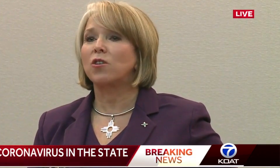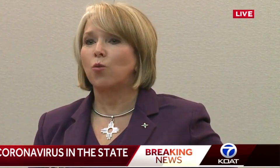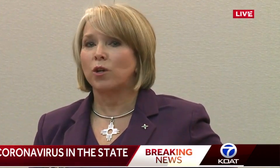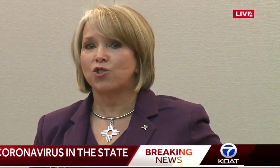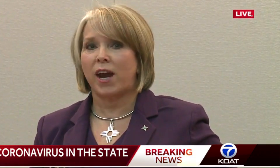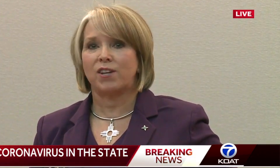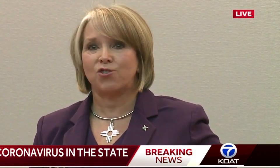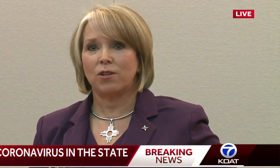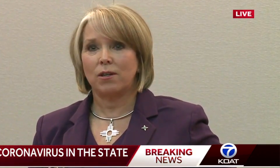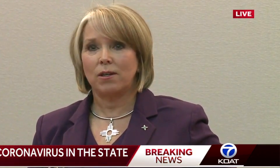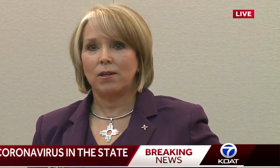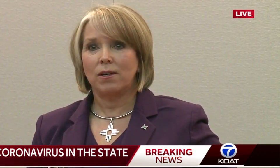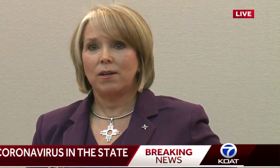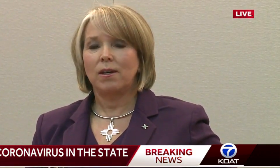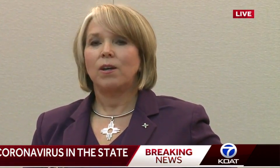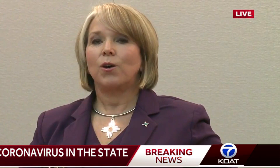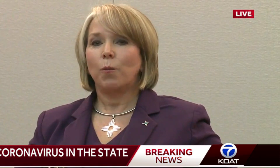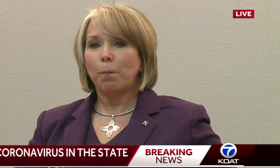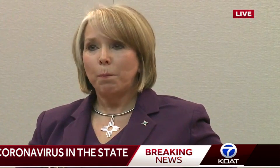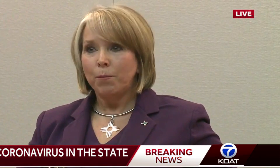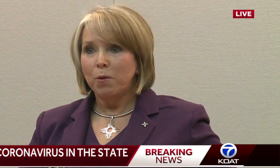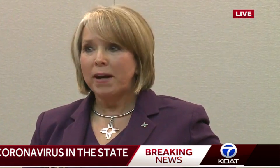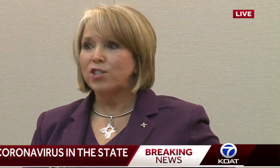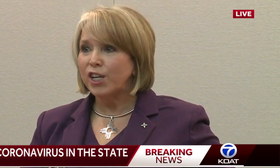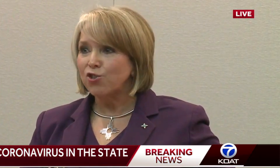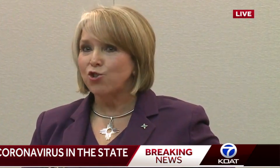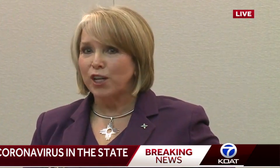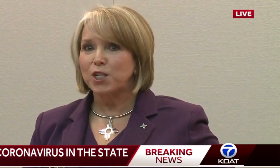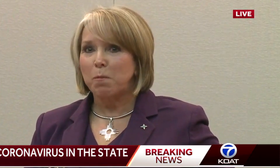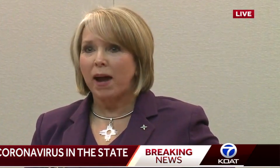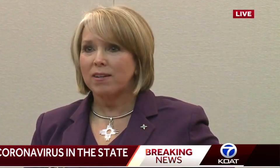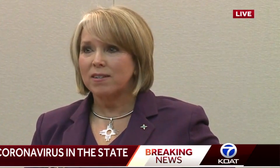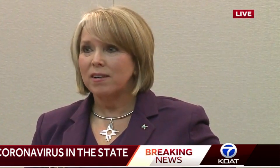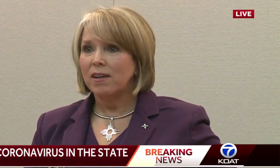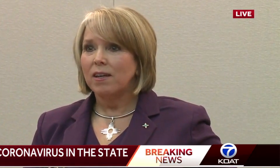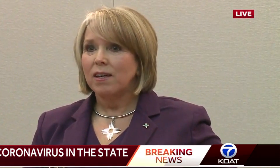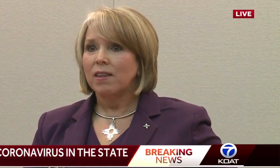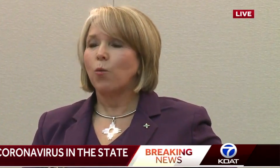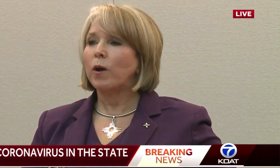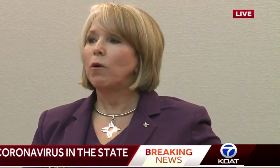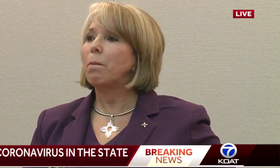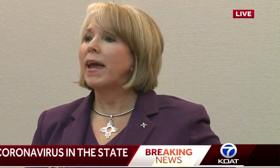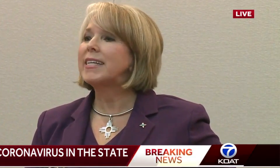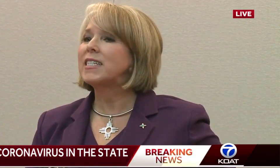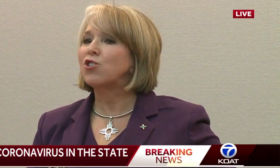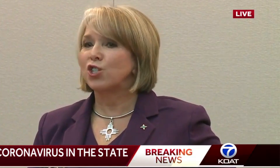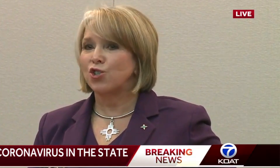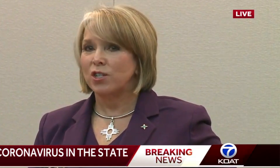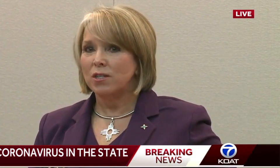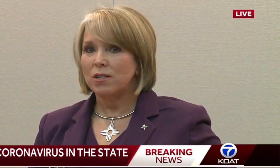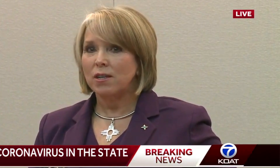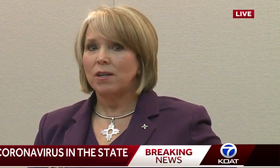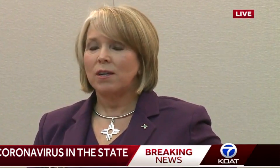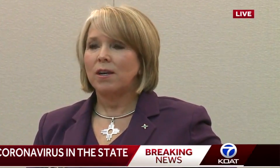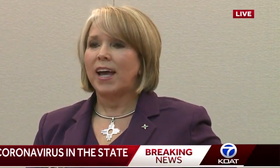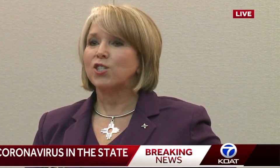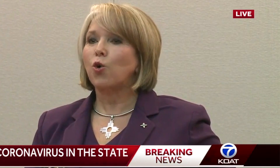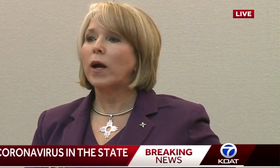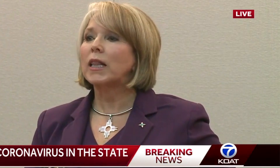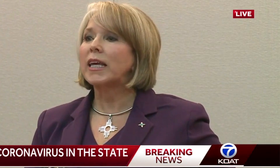Information will change. New Mexicans should expect that we will make decisions